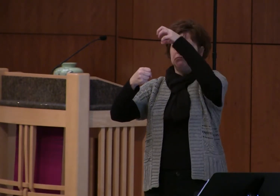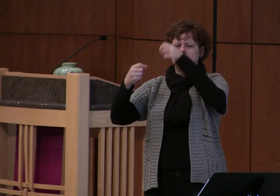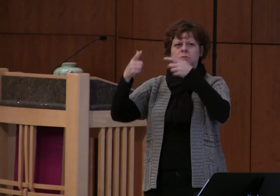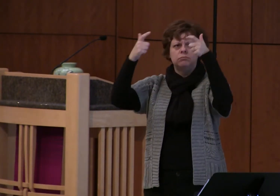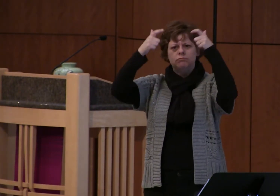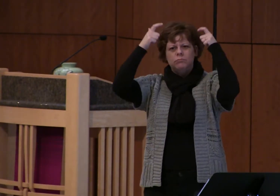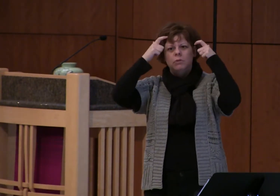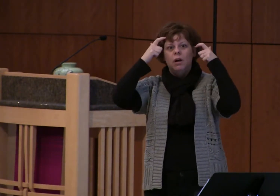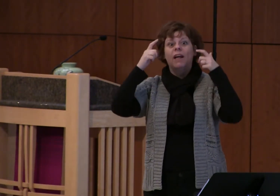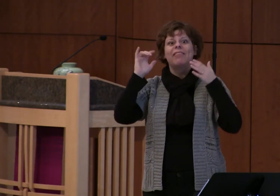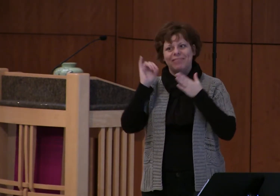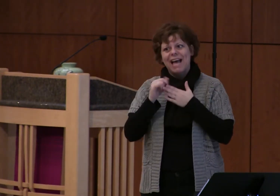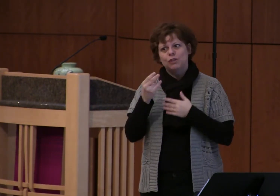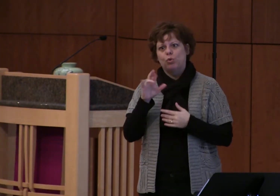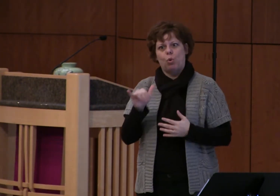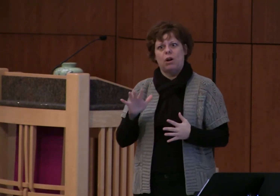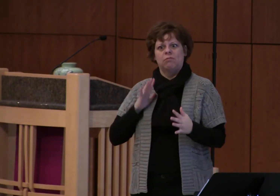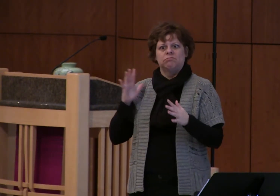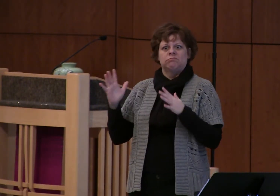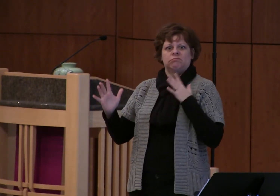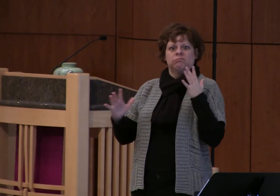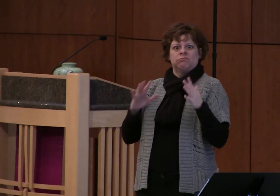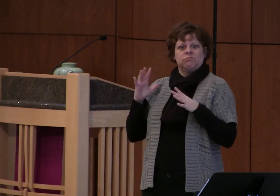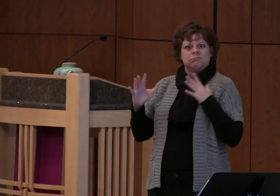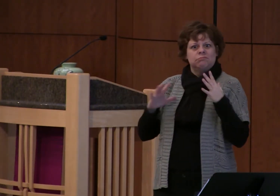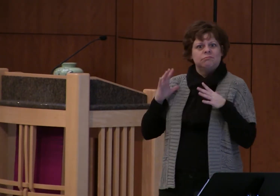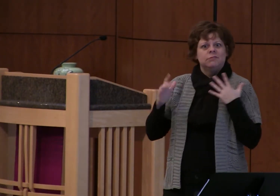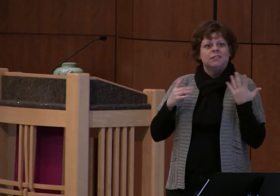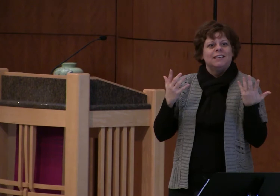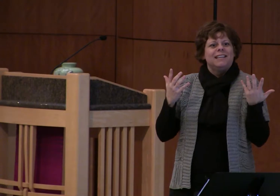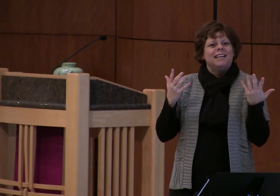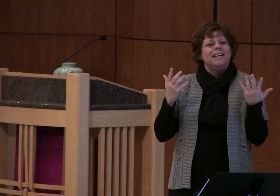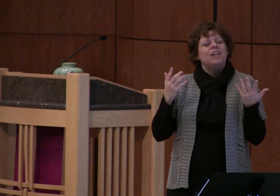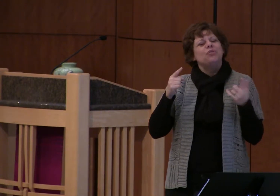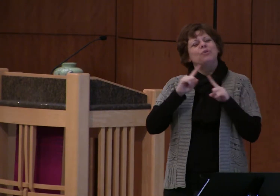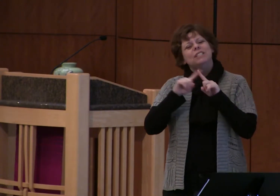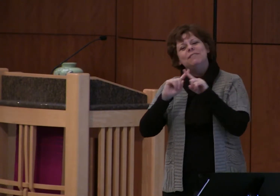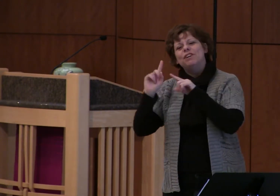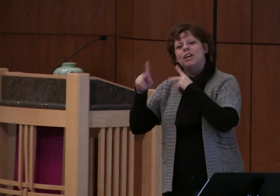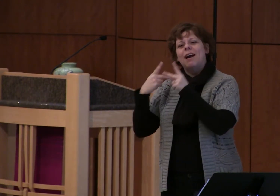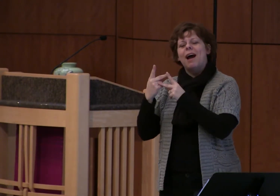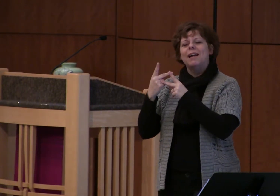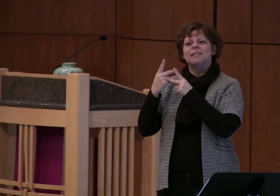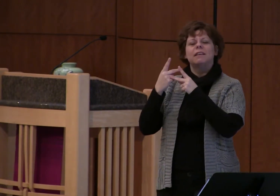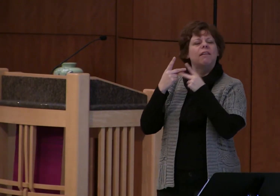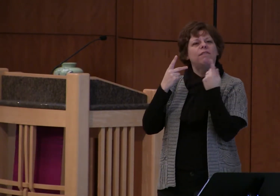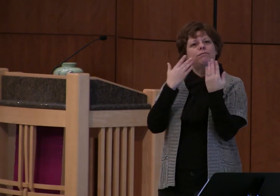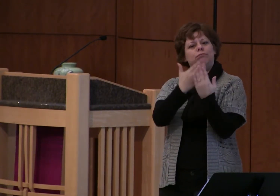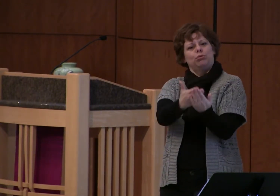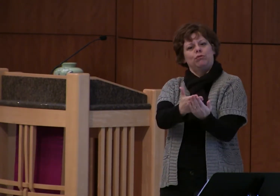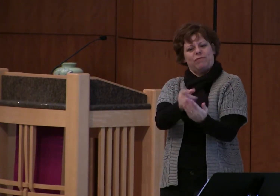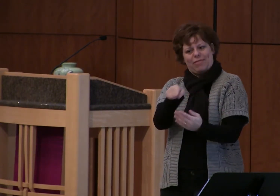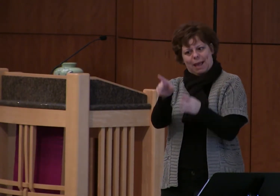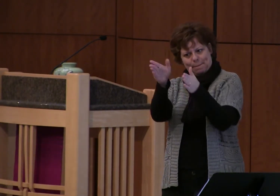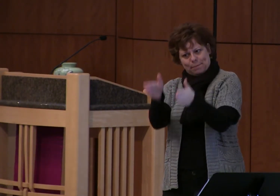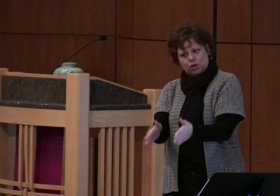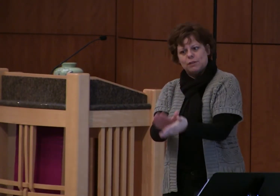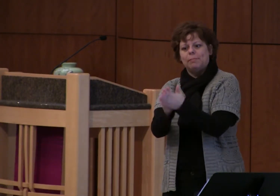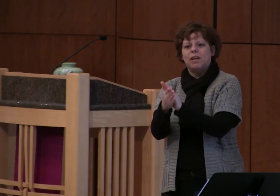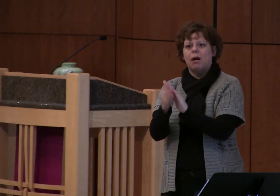crown and these are all things that are done to show that this person has been elevated in